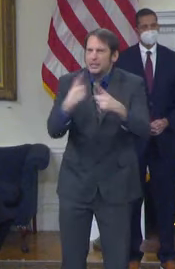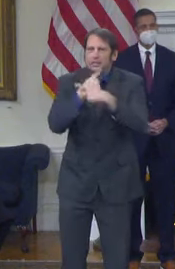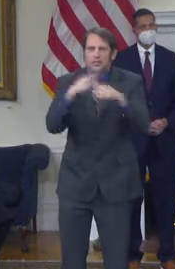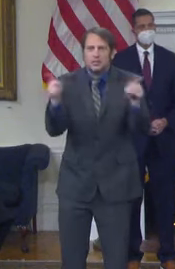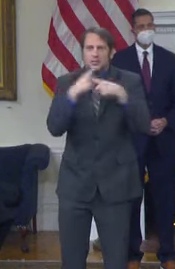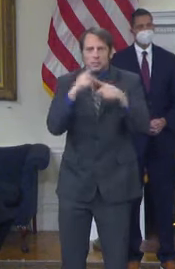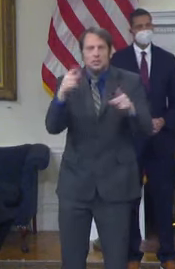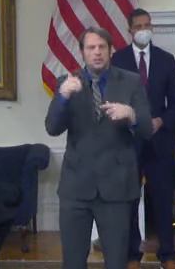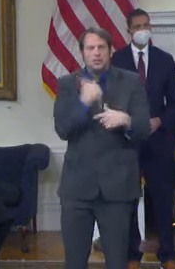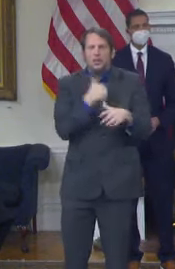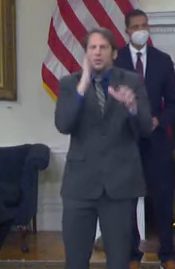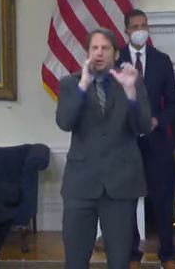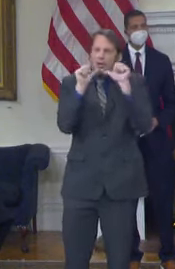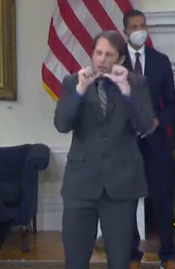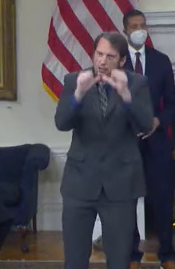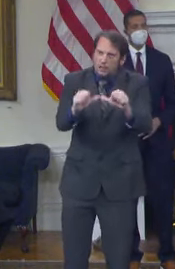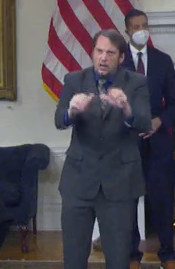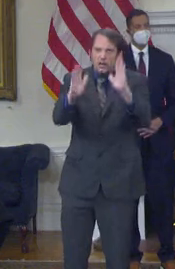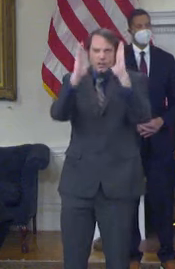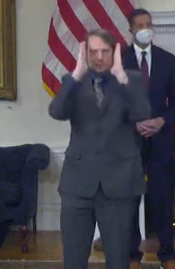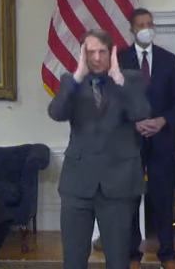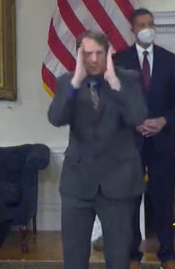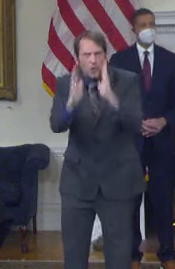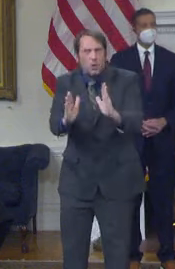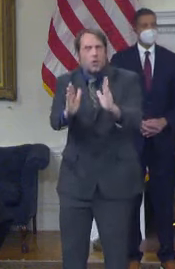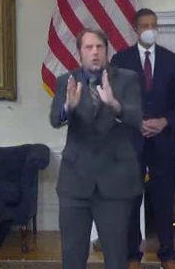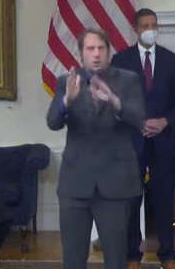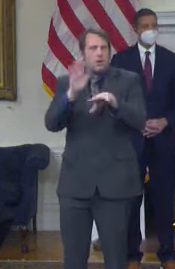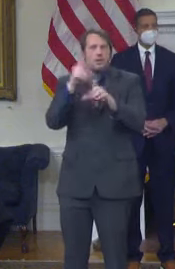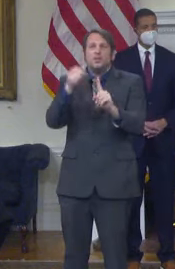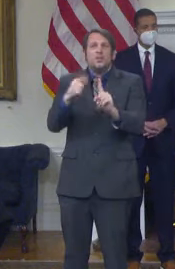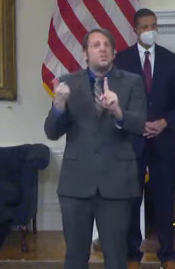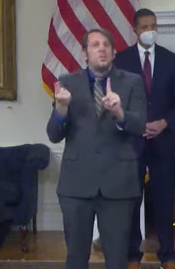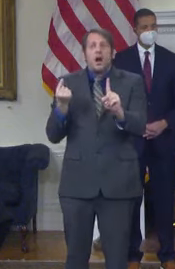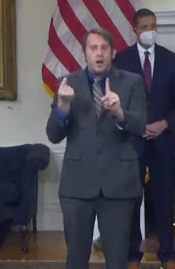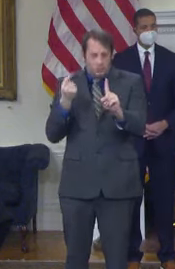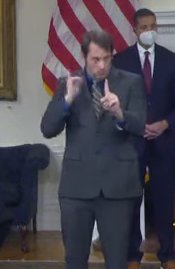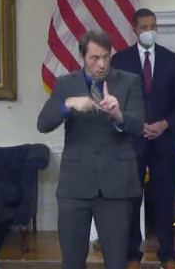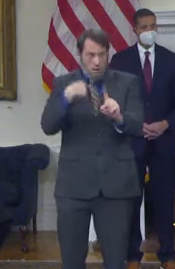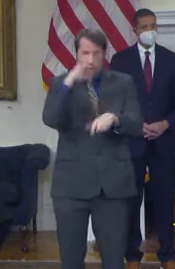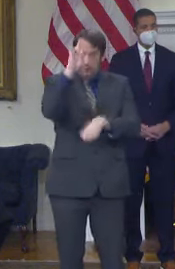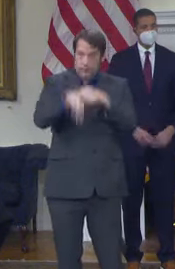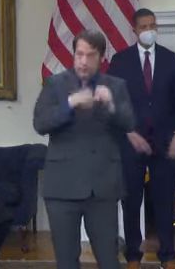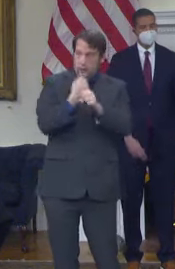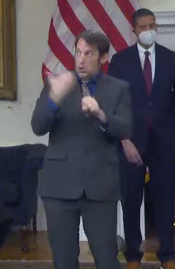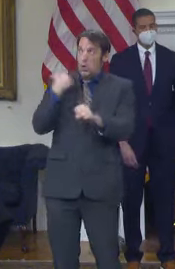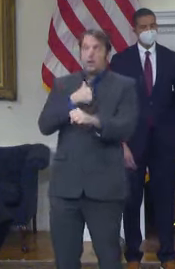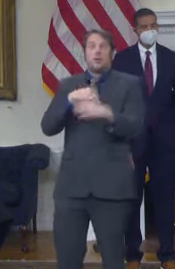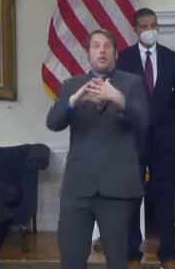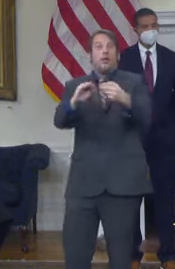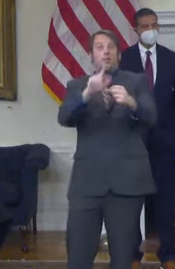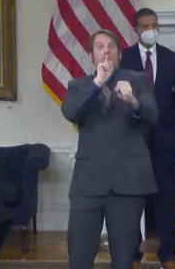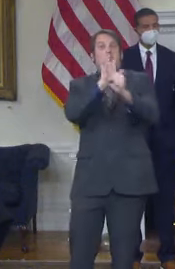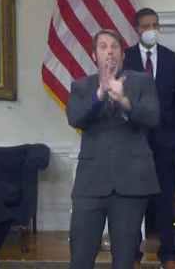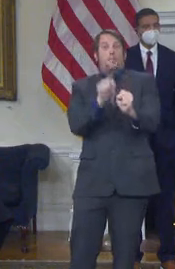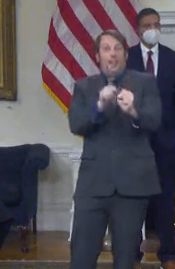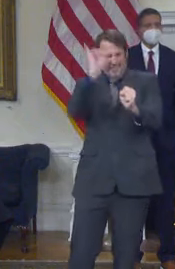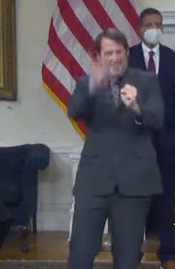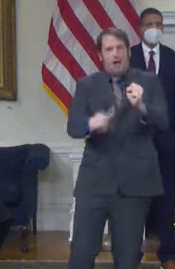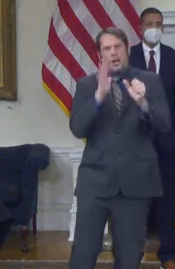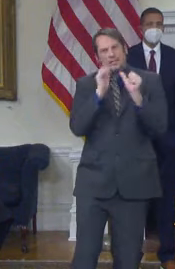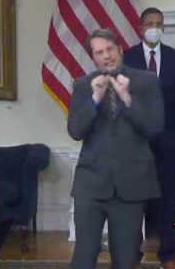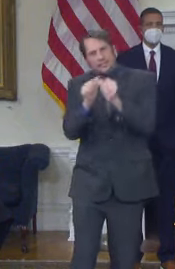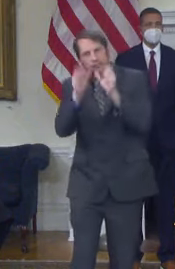exactly what we promised, real long-term relief for hardworking Marylanders, small